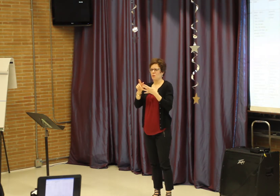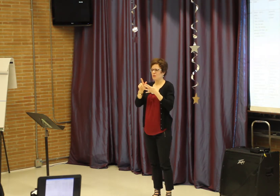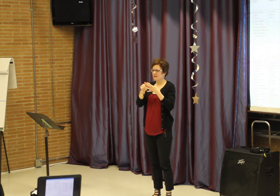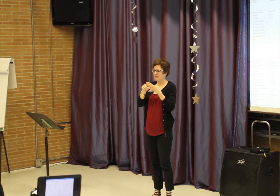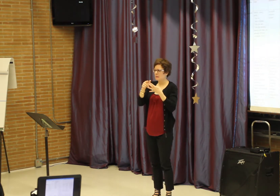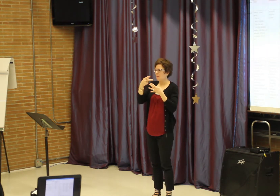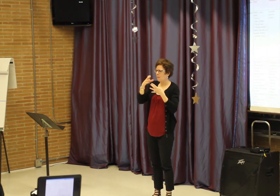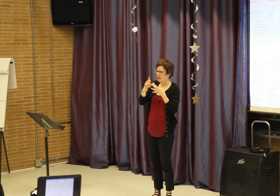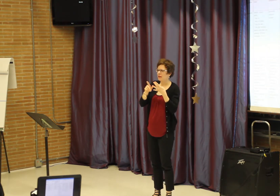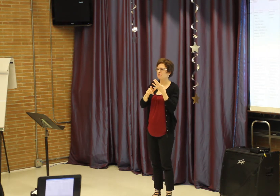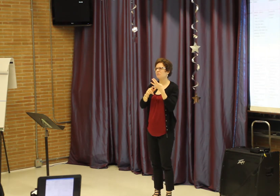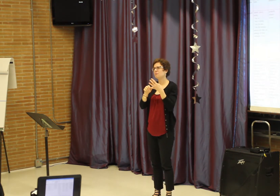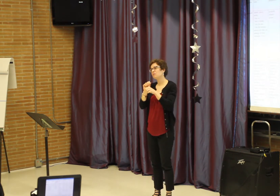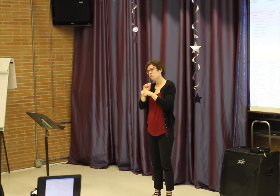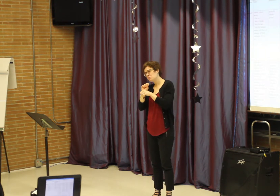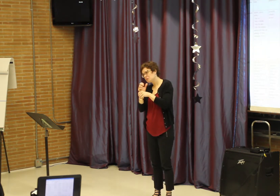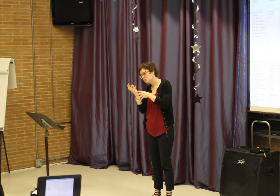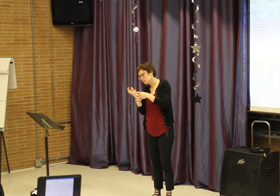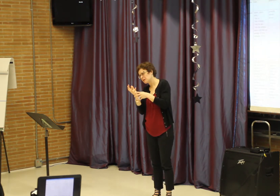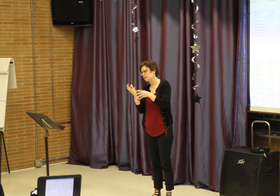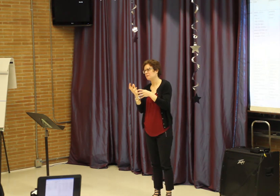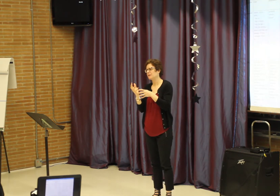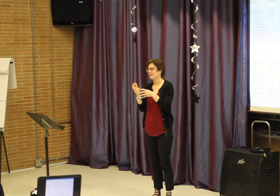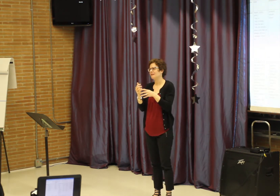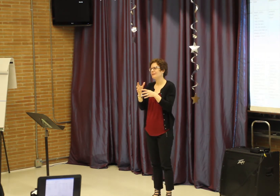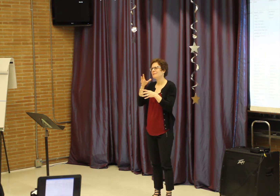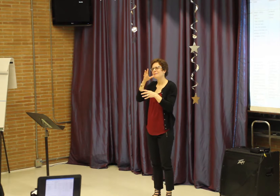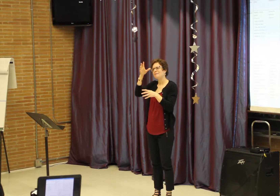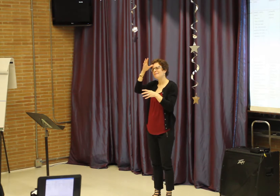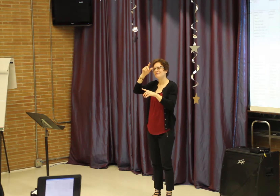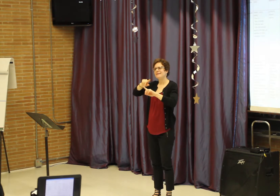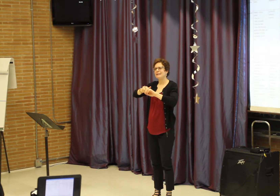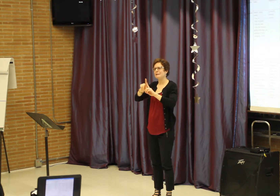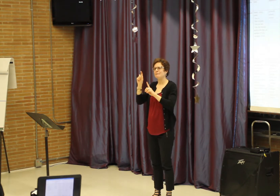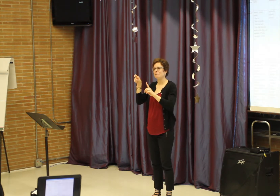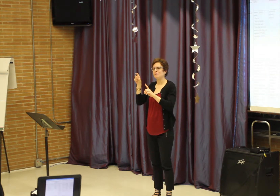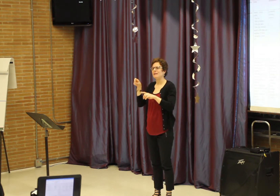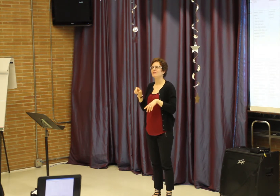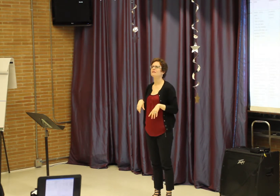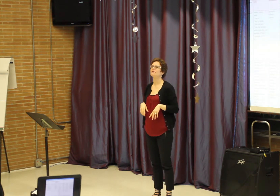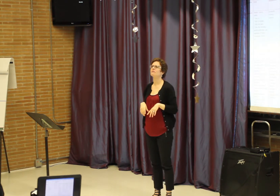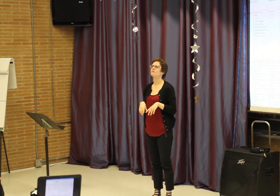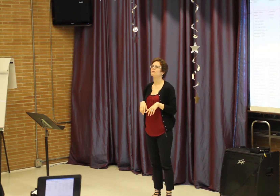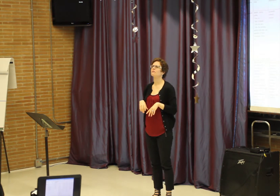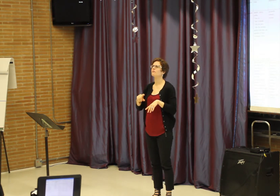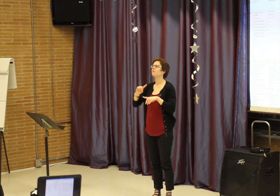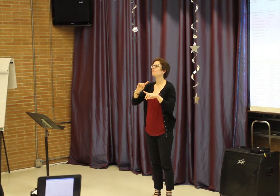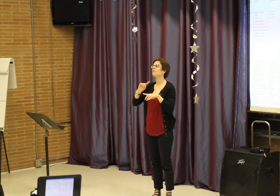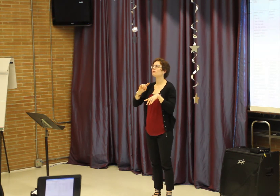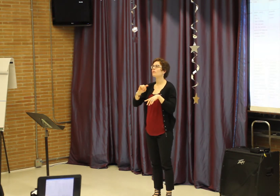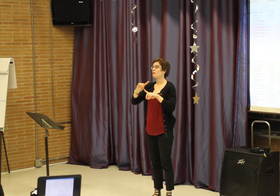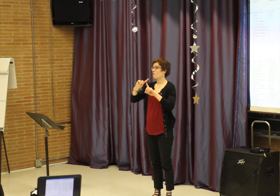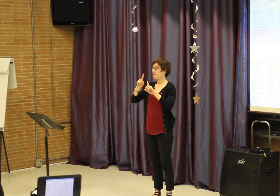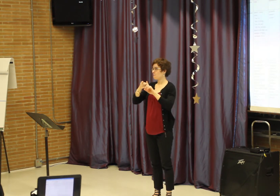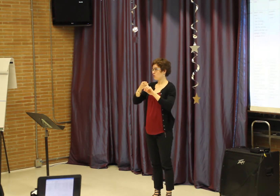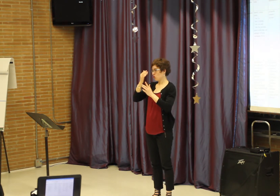Interpreter training seems to focus most on the public and occupational domains, but again, parents have different needs.